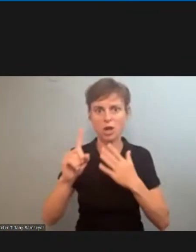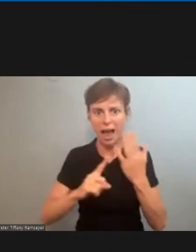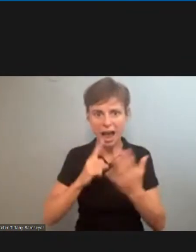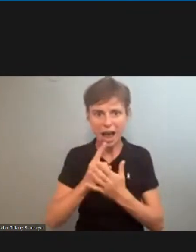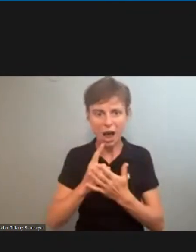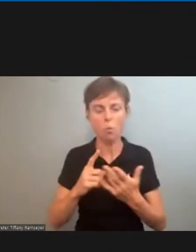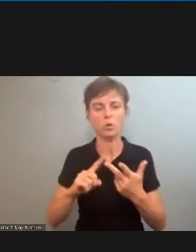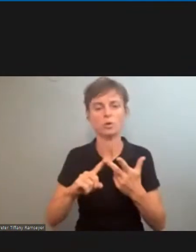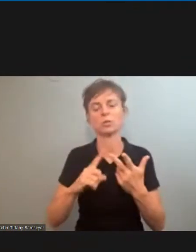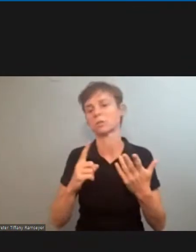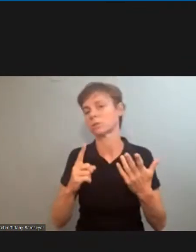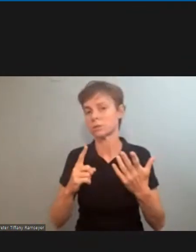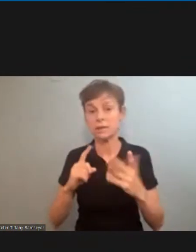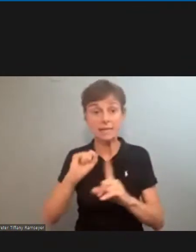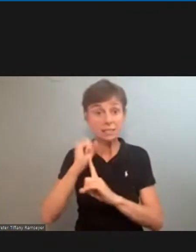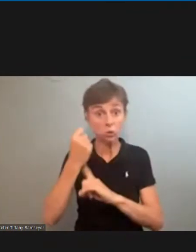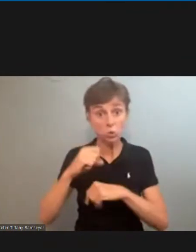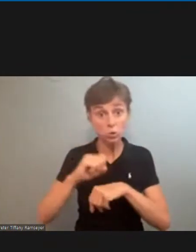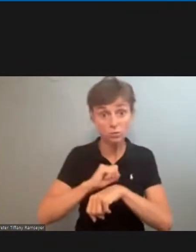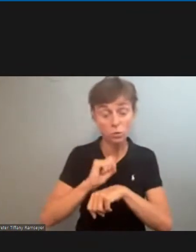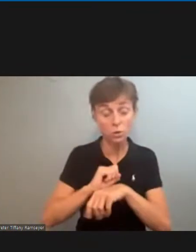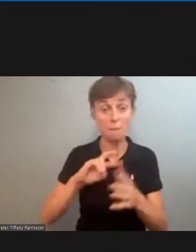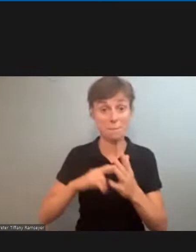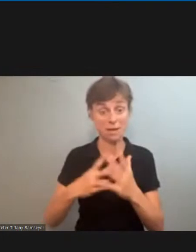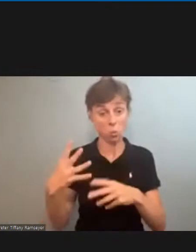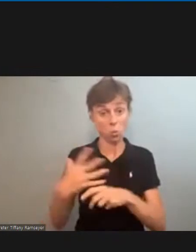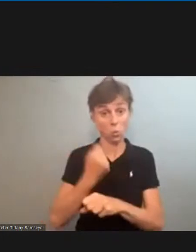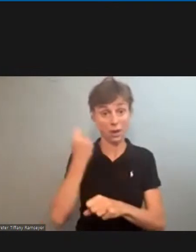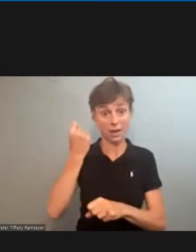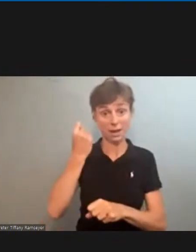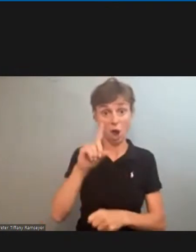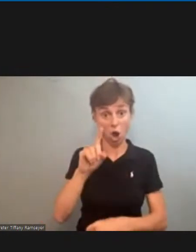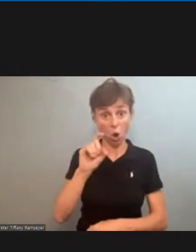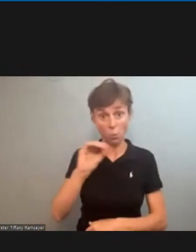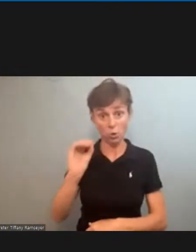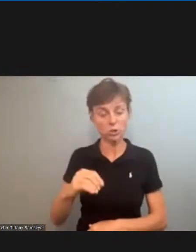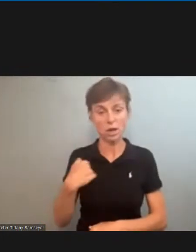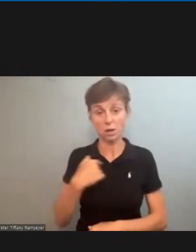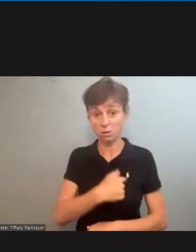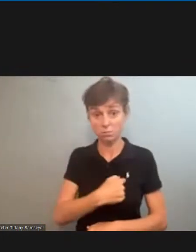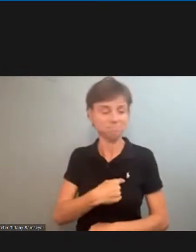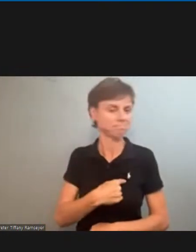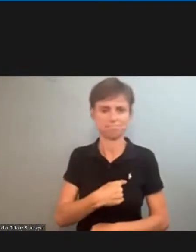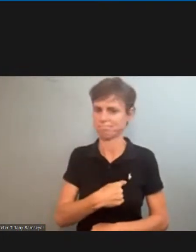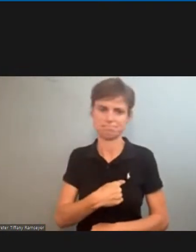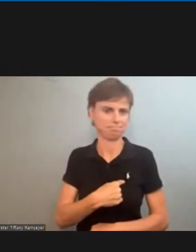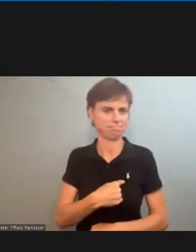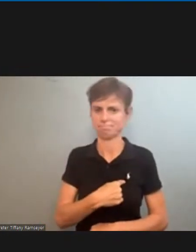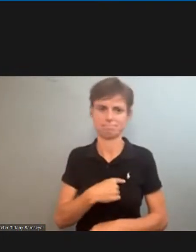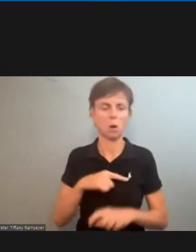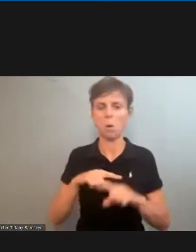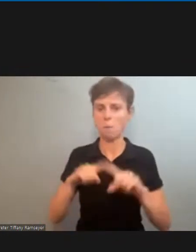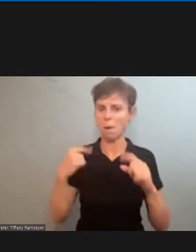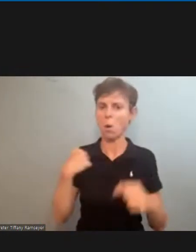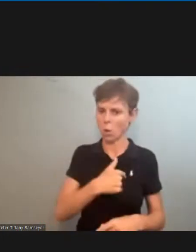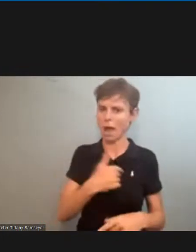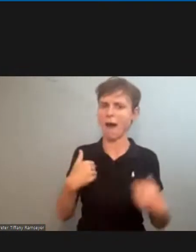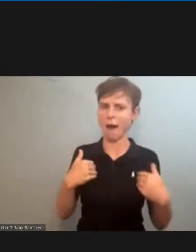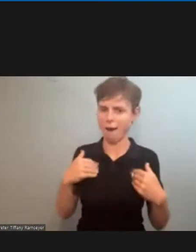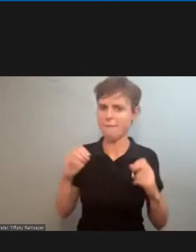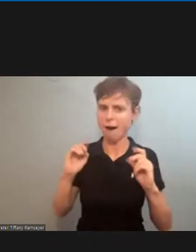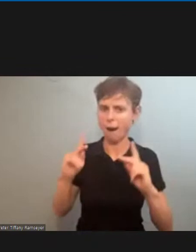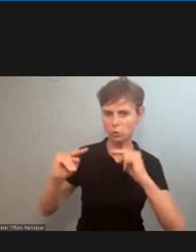to get everything we want it doesn't mean we're going to get everything we need but we have the opportunity to hammer out bargain